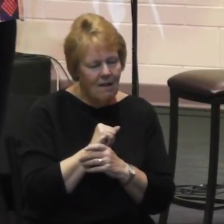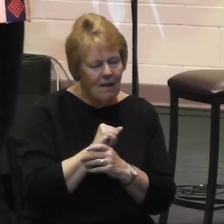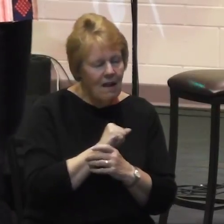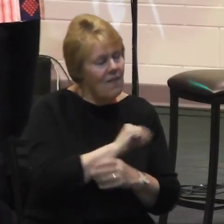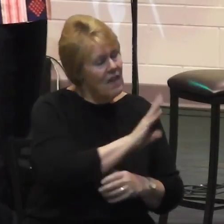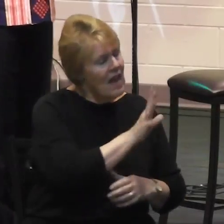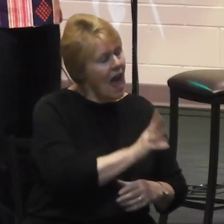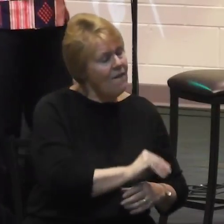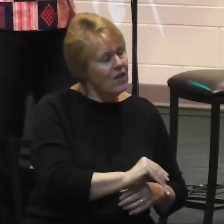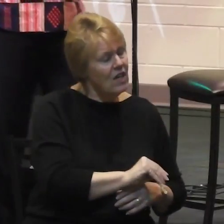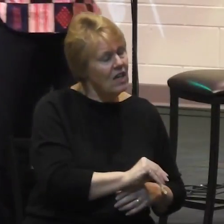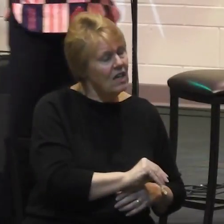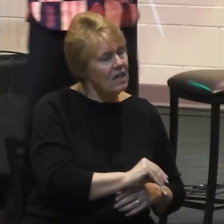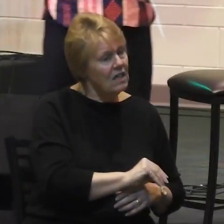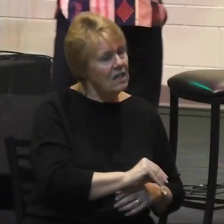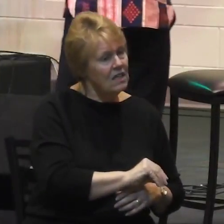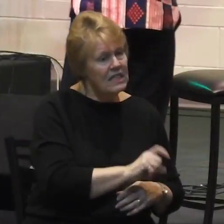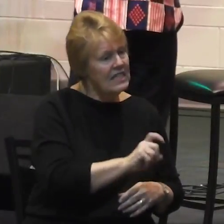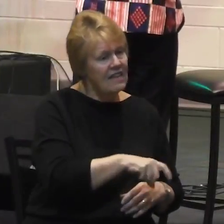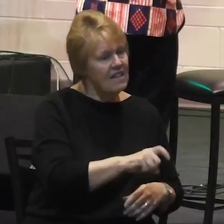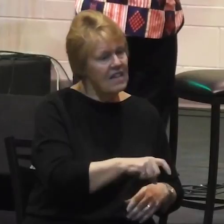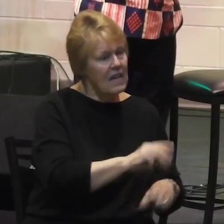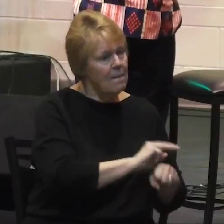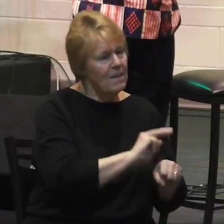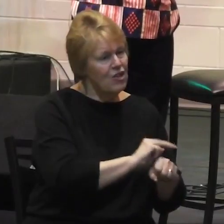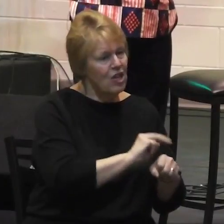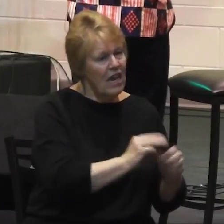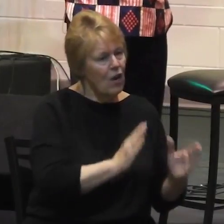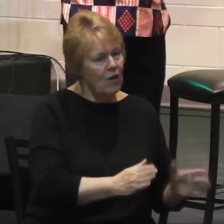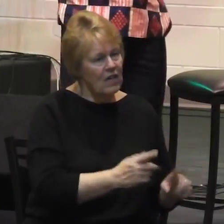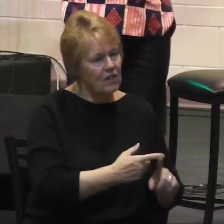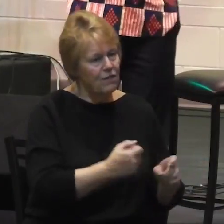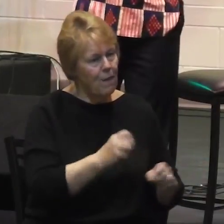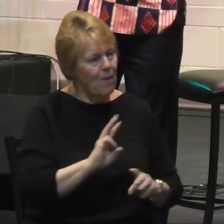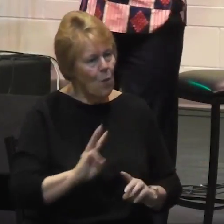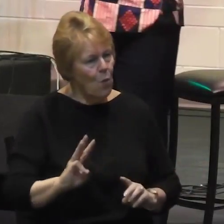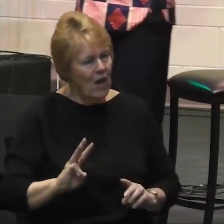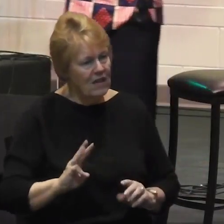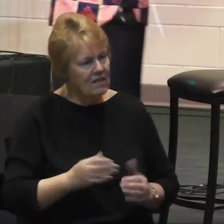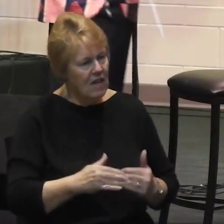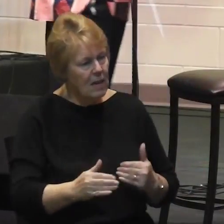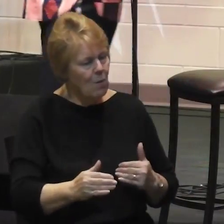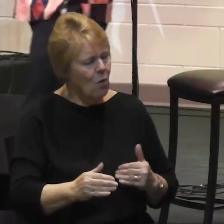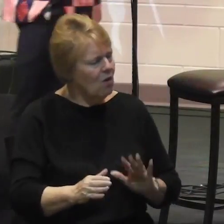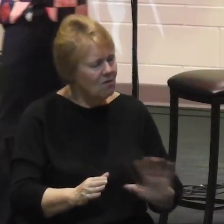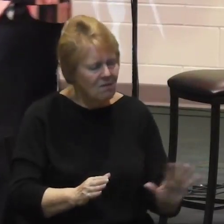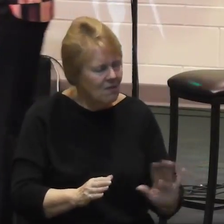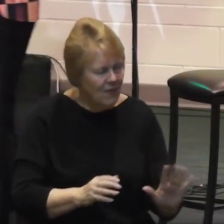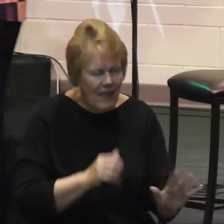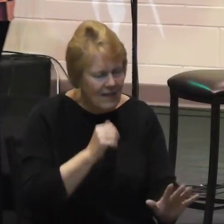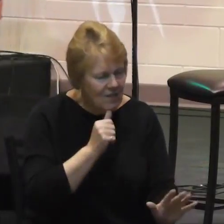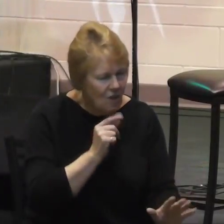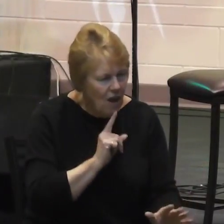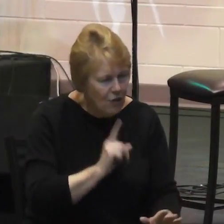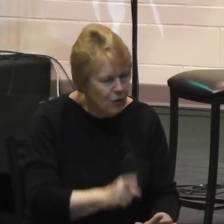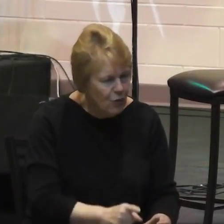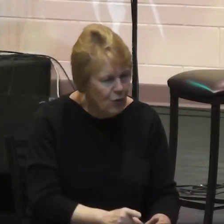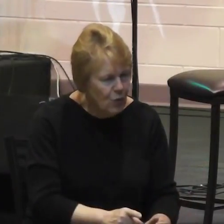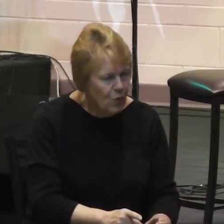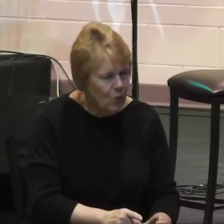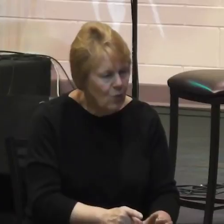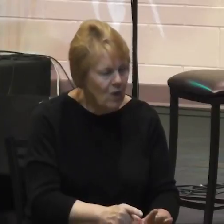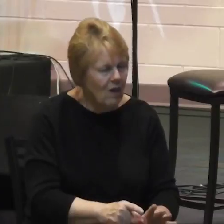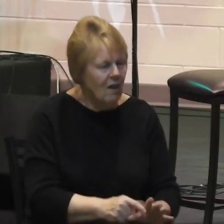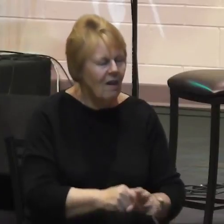no longer needs missionaries from the West. But it is not true. Okay? Because that would